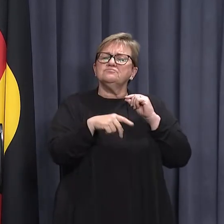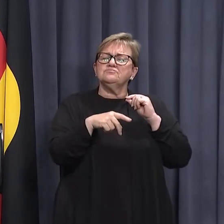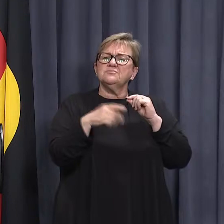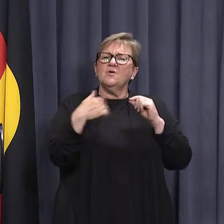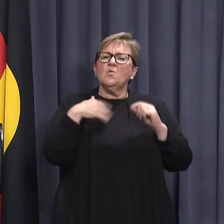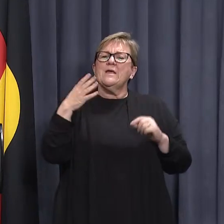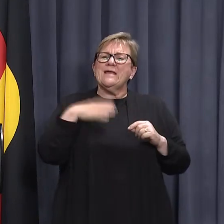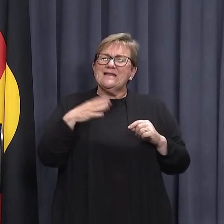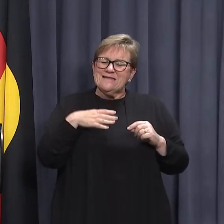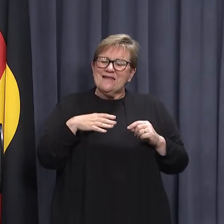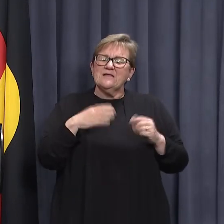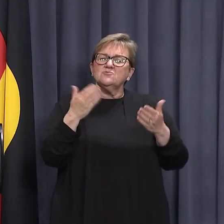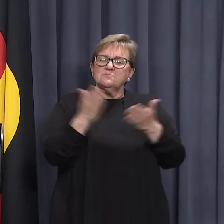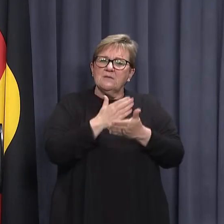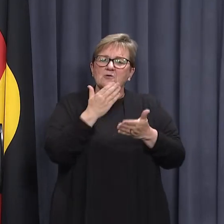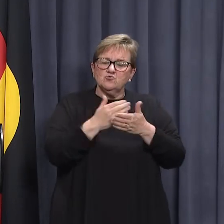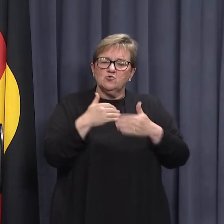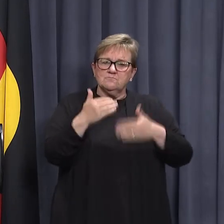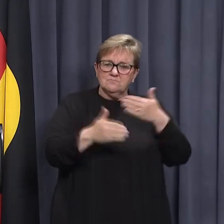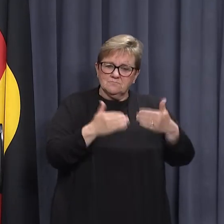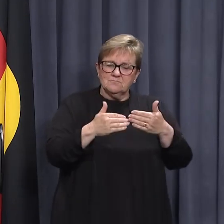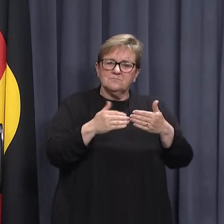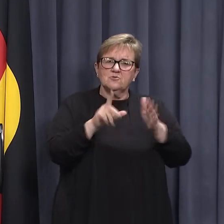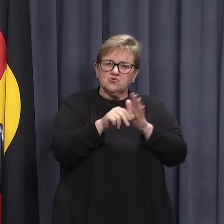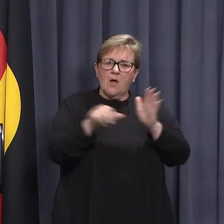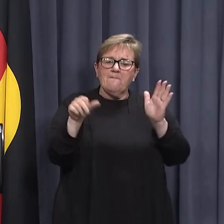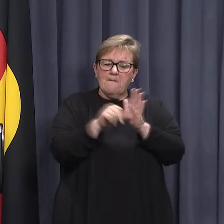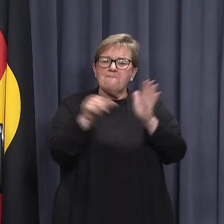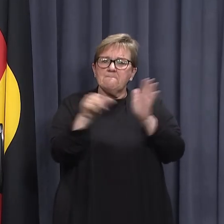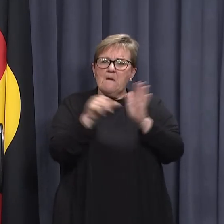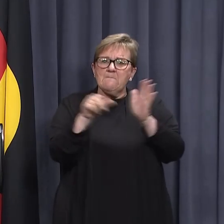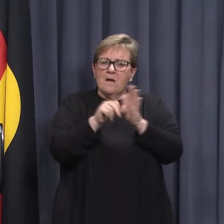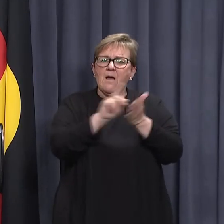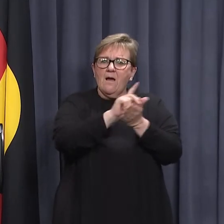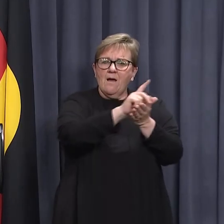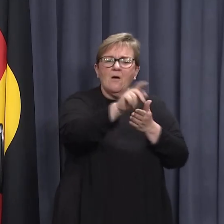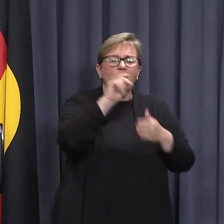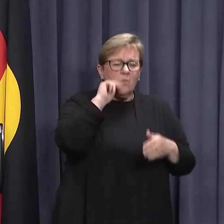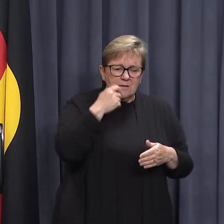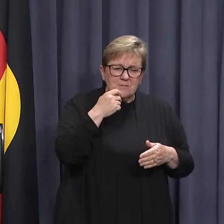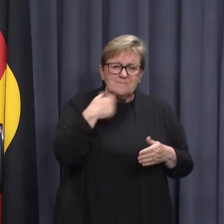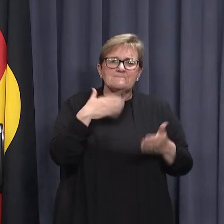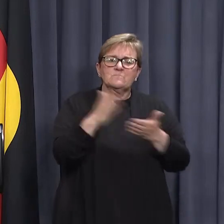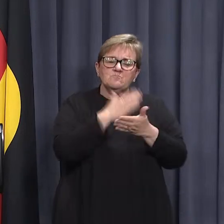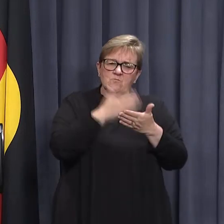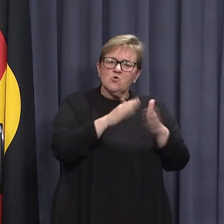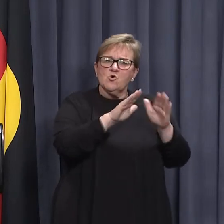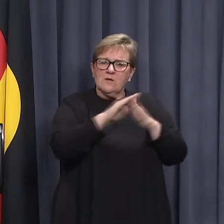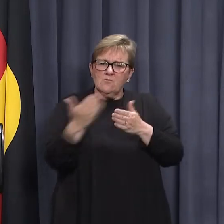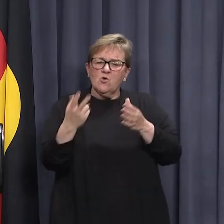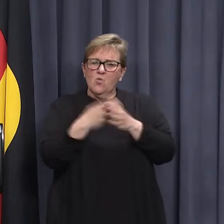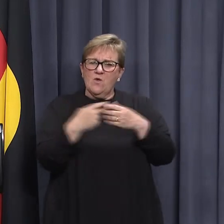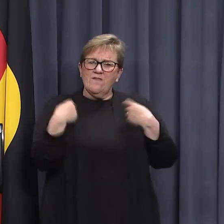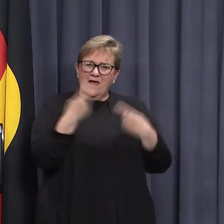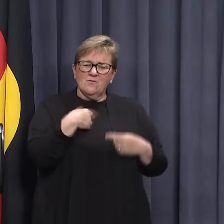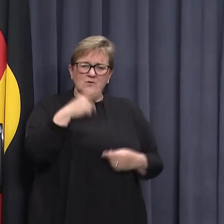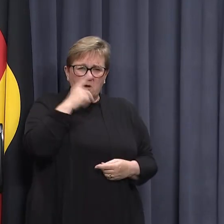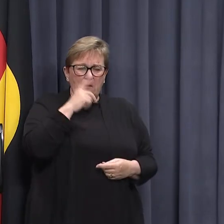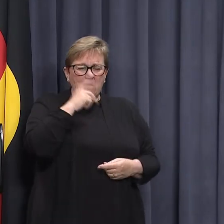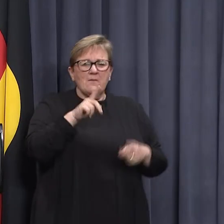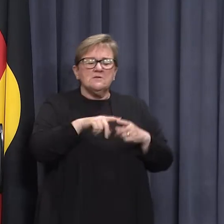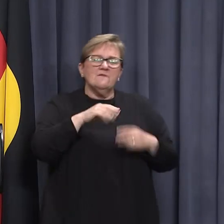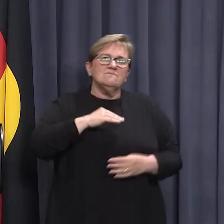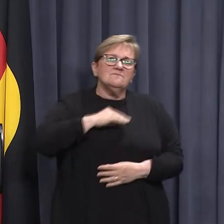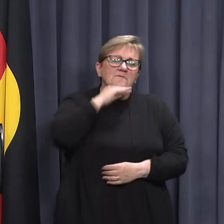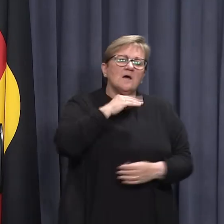we need to retain the capacity to step up measures over time. And we need to make sure that we take the community with us and we don't have people tiring